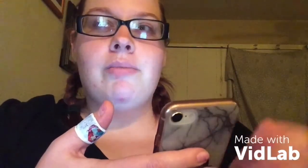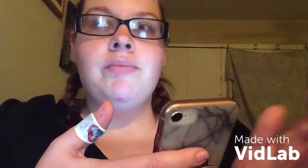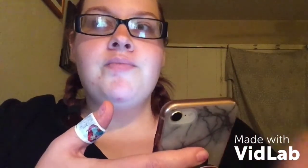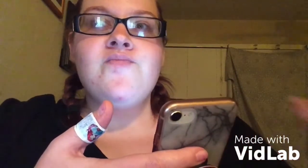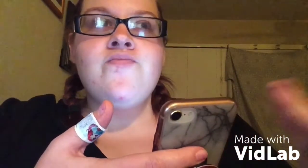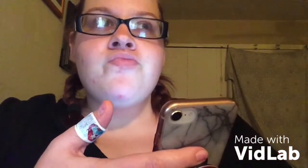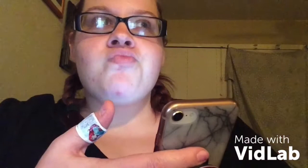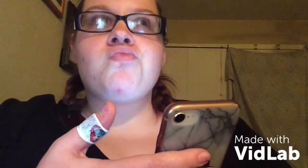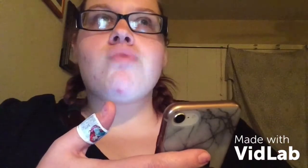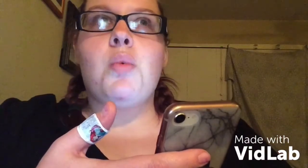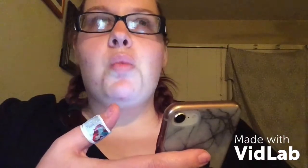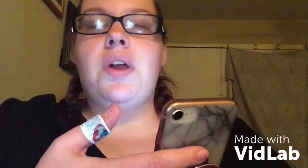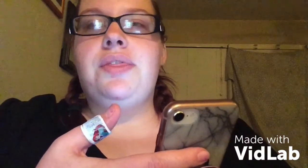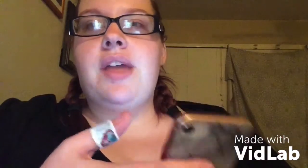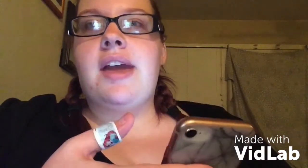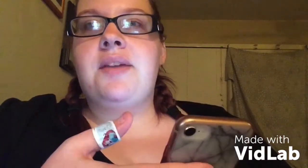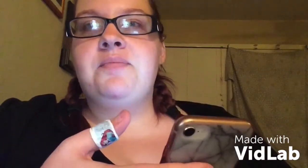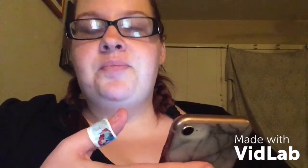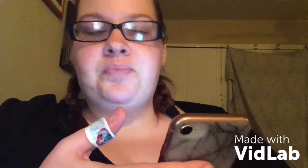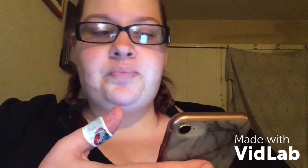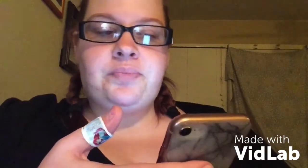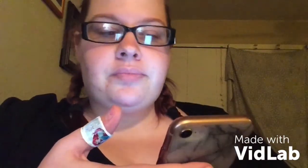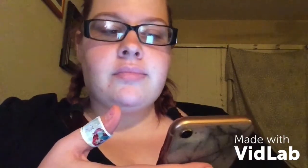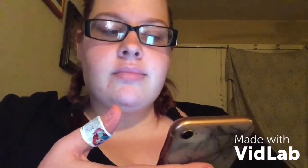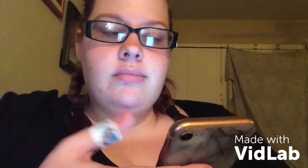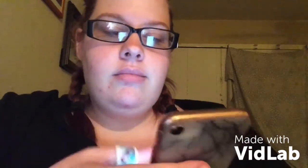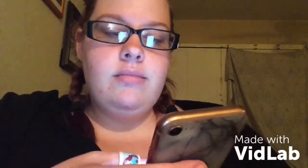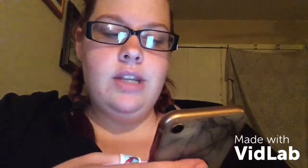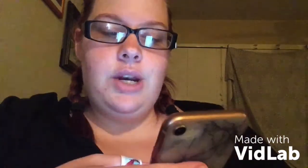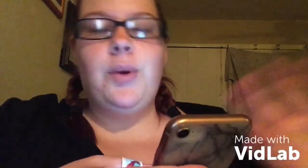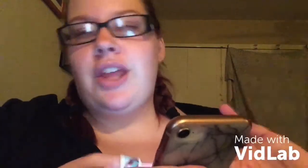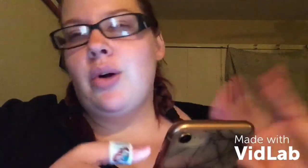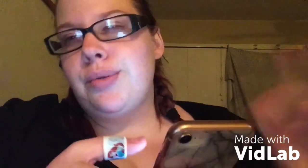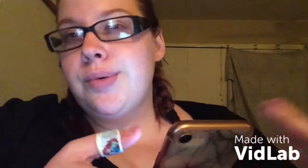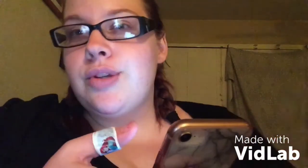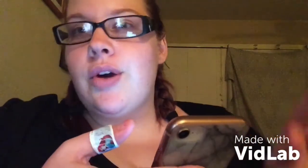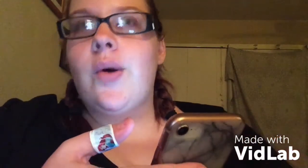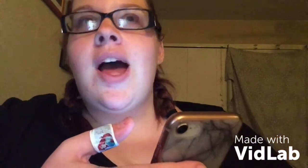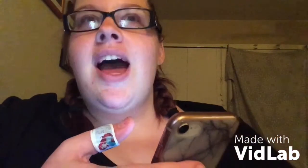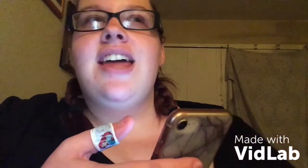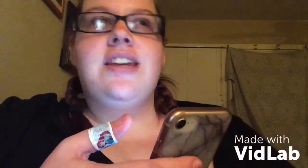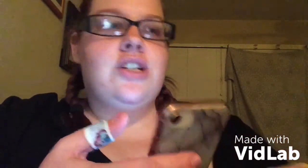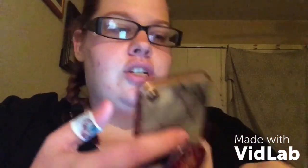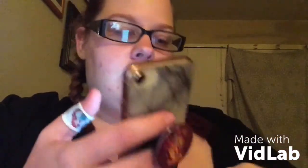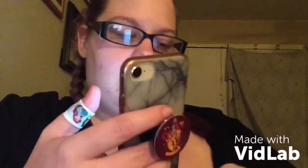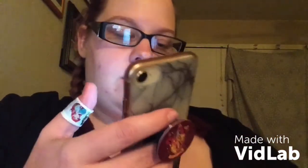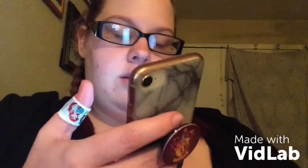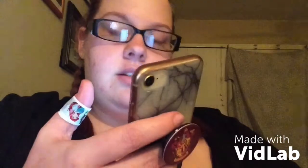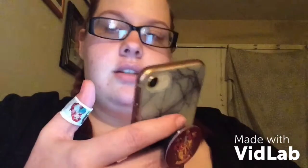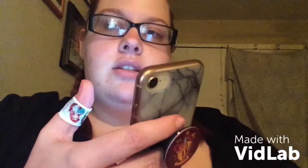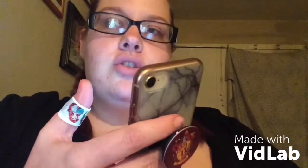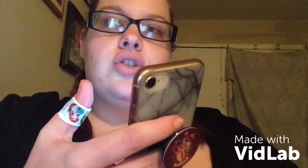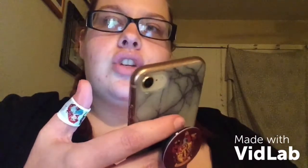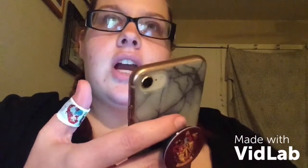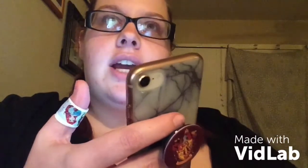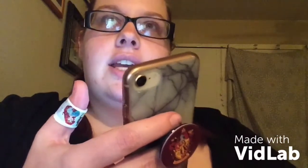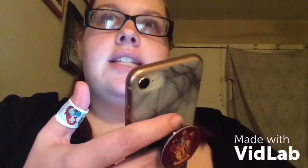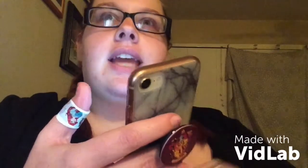what they, you know, what they go through. So, I think just trying to